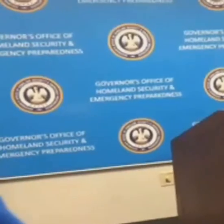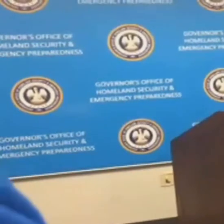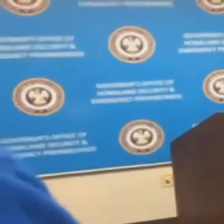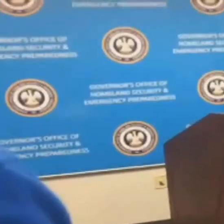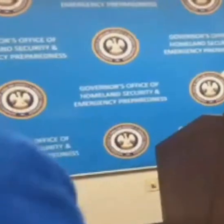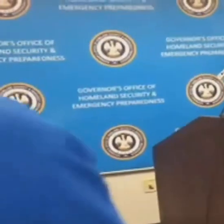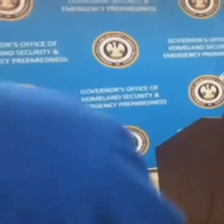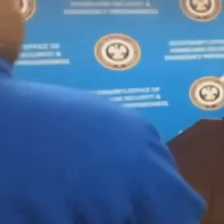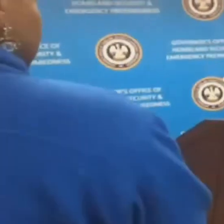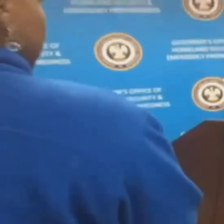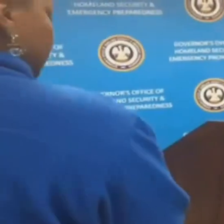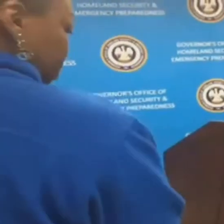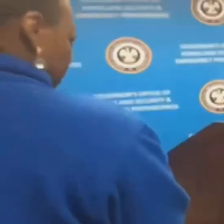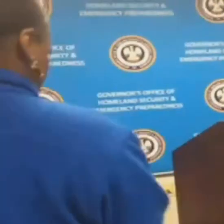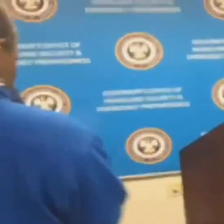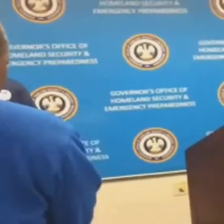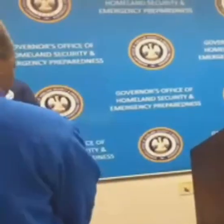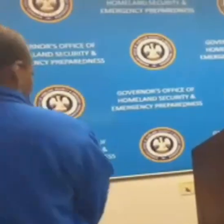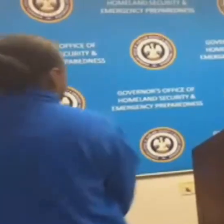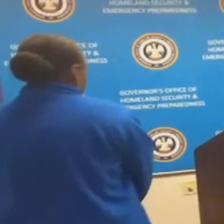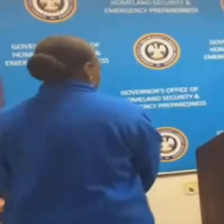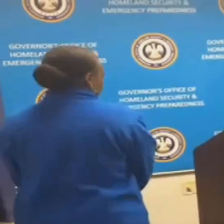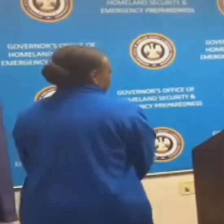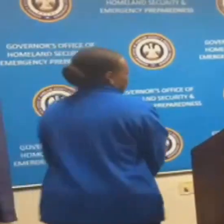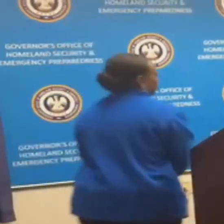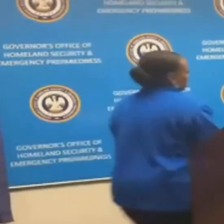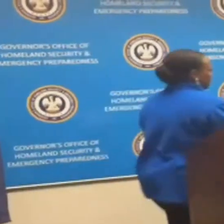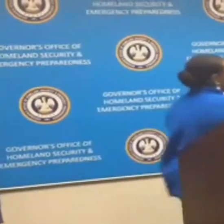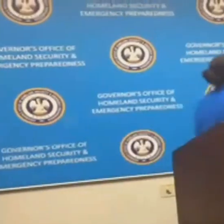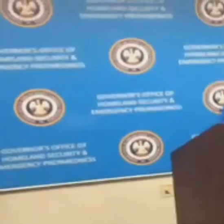Are you saying that for her? I don't know. sorry. I'm her and asking.